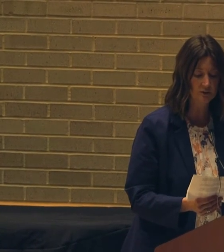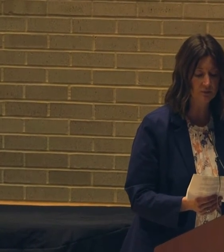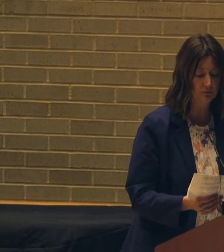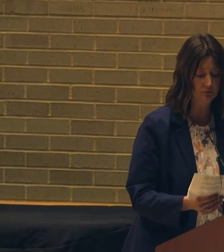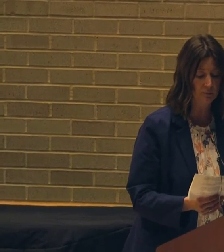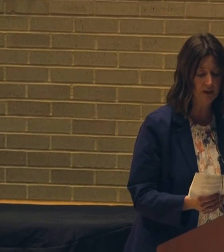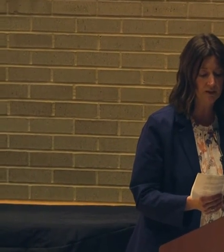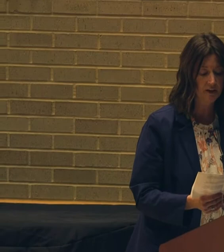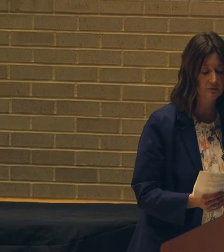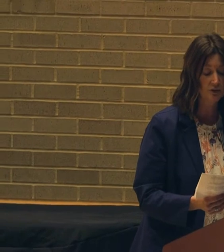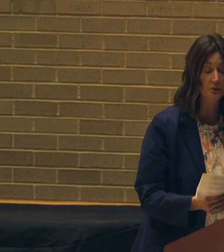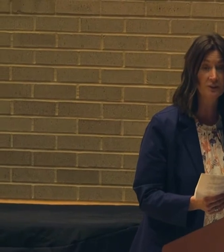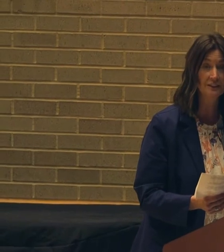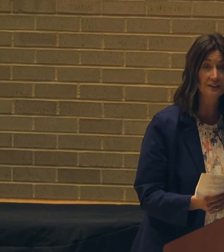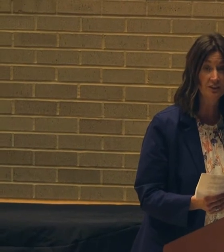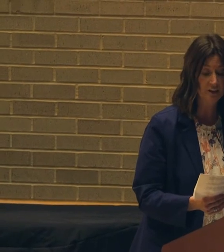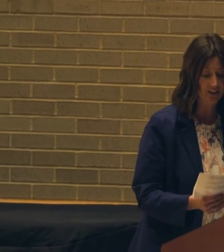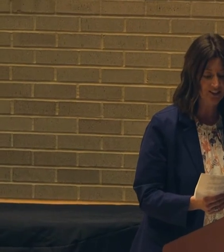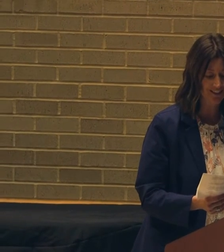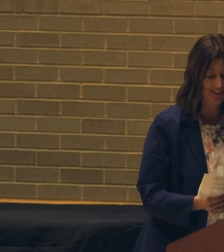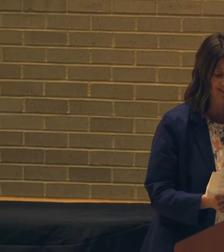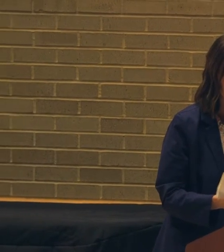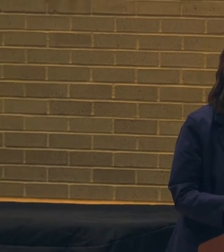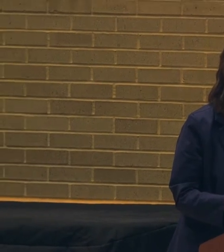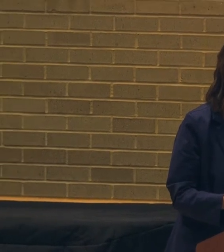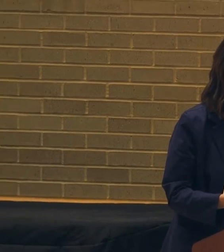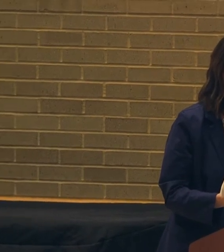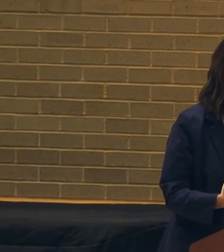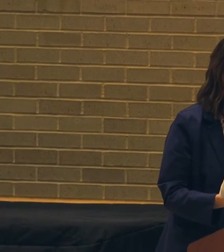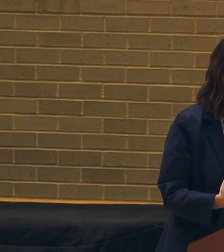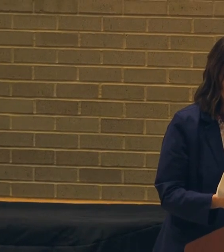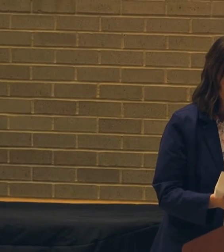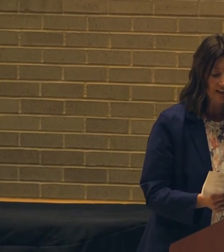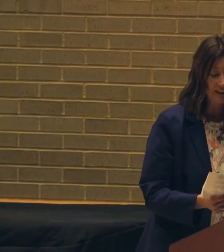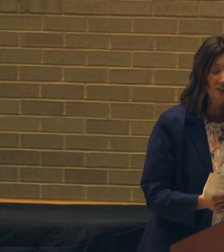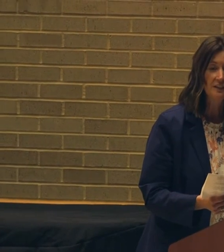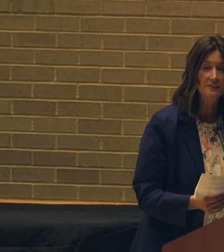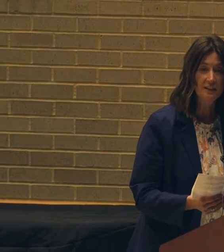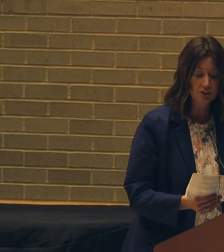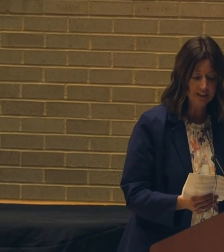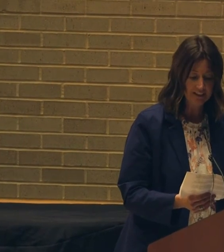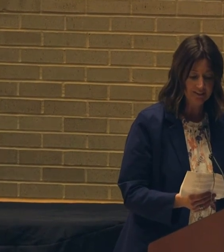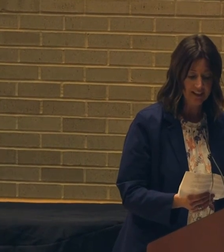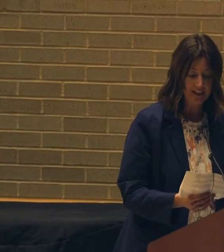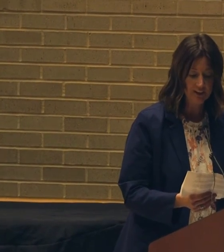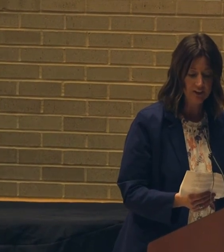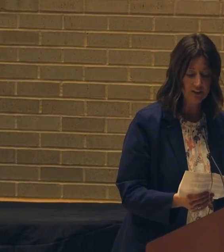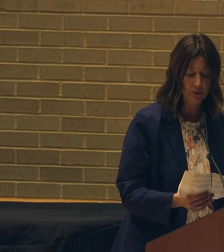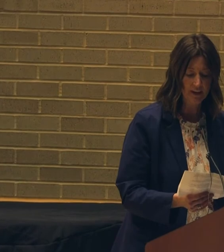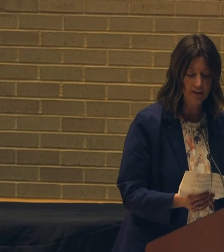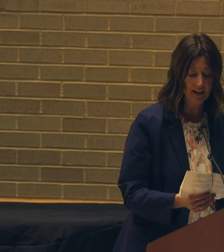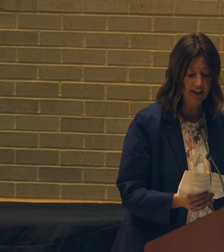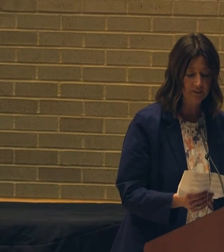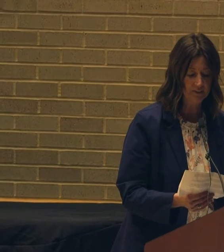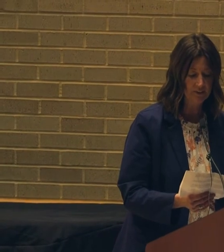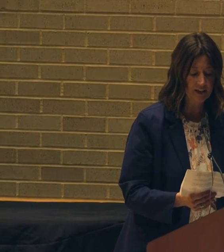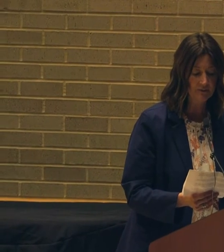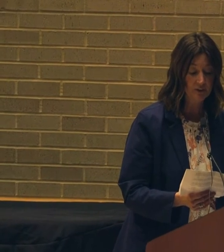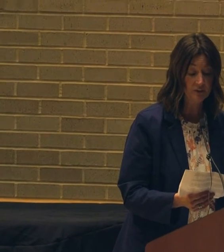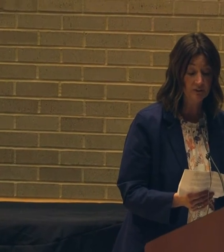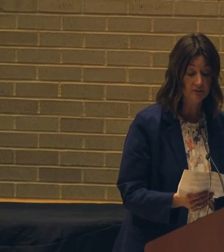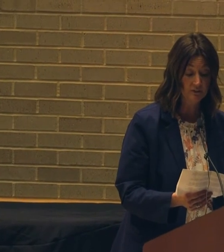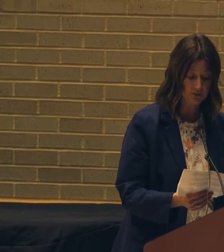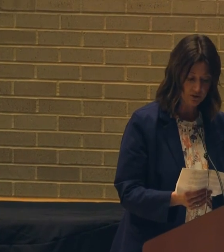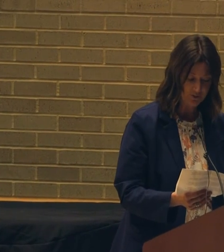across the performing, visual, and literary arts. I'd like to thank Zandra Eden, Ashley DeHoya, and the